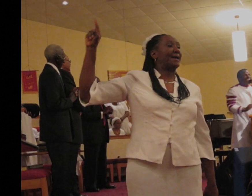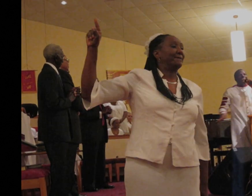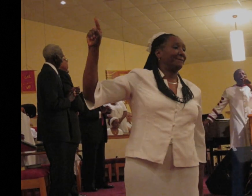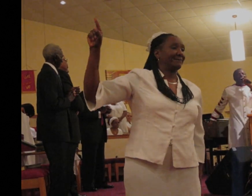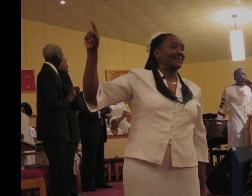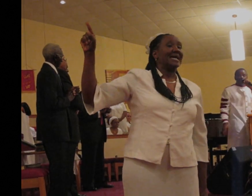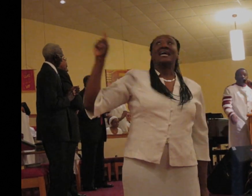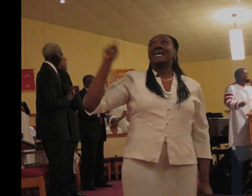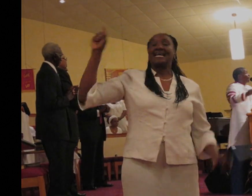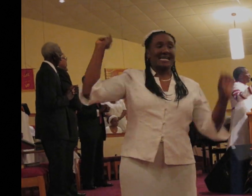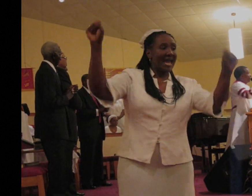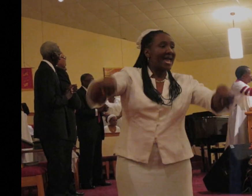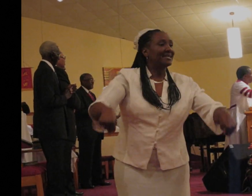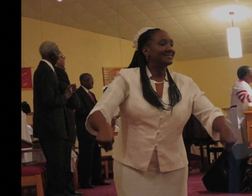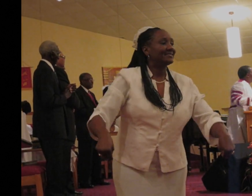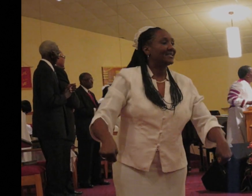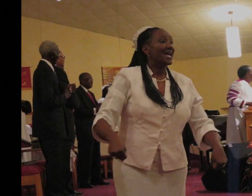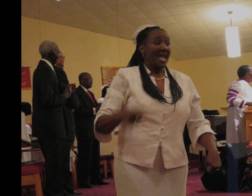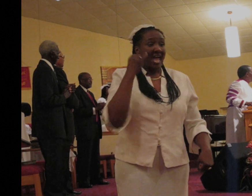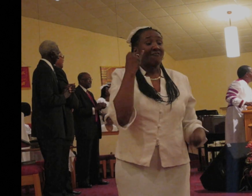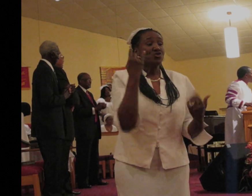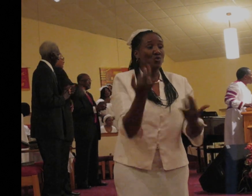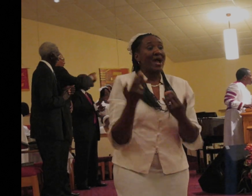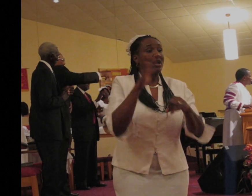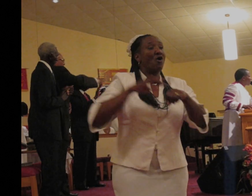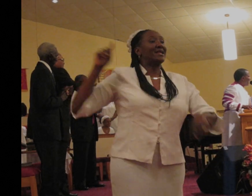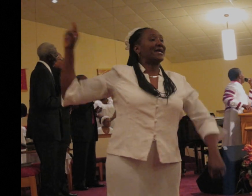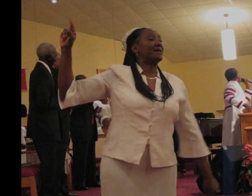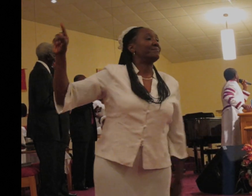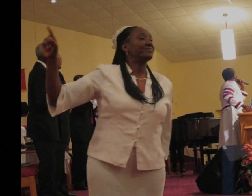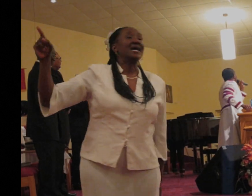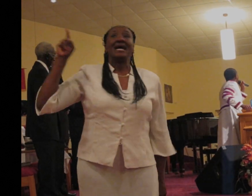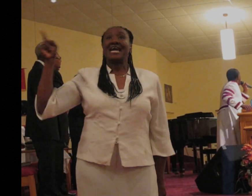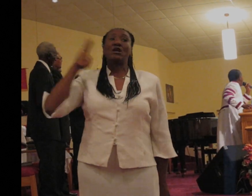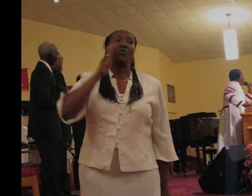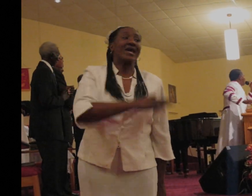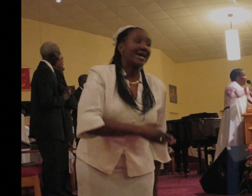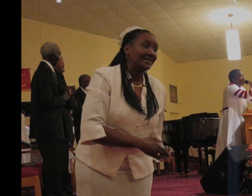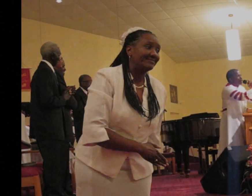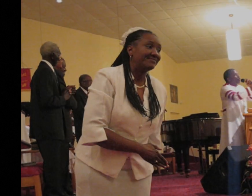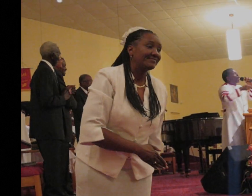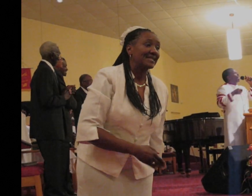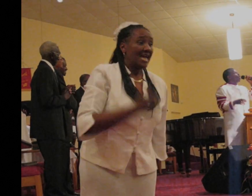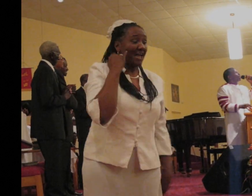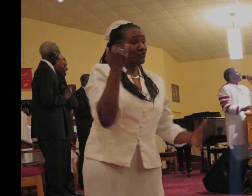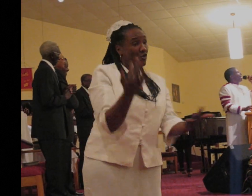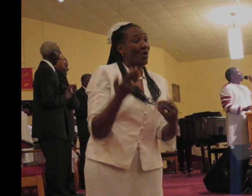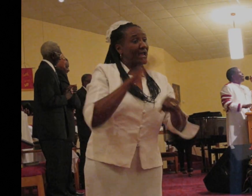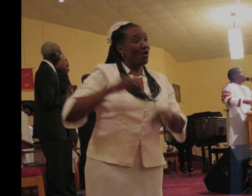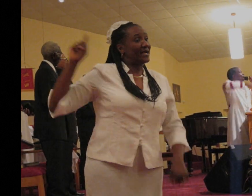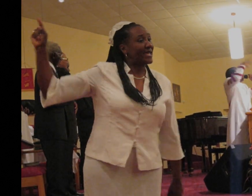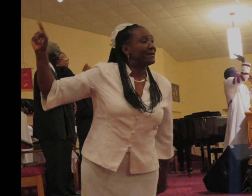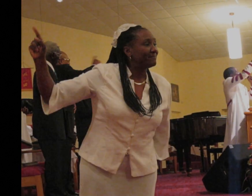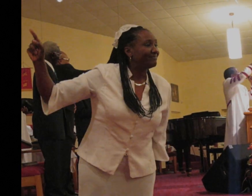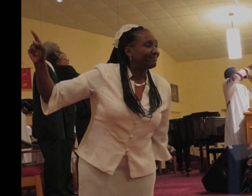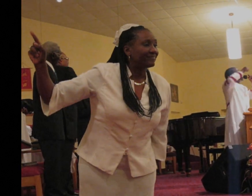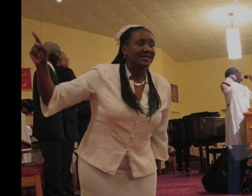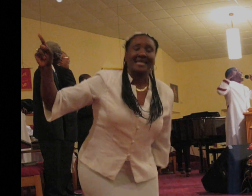can. If you wait on him. He will. And if you wait on him. He shall